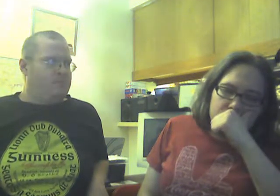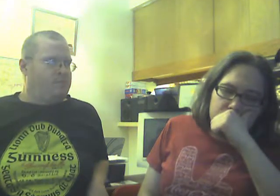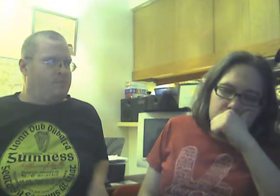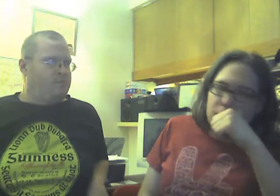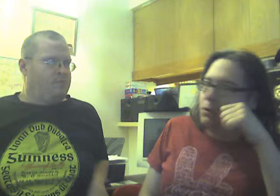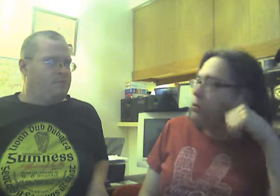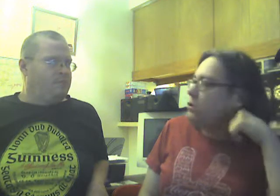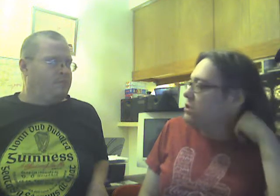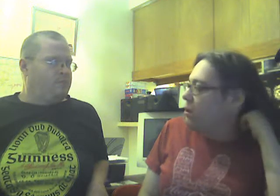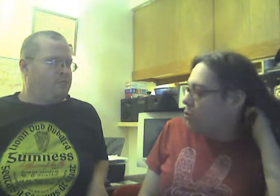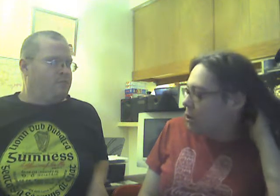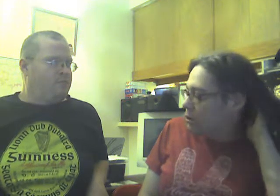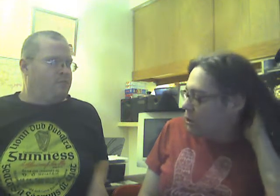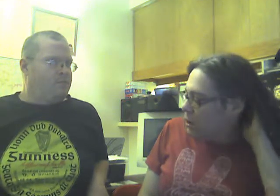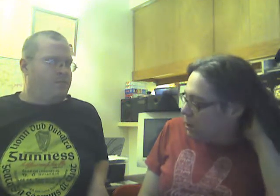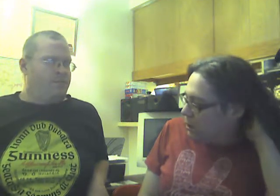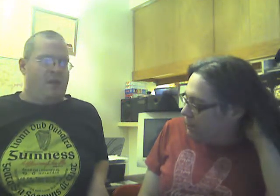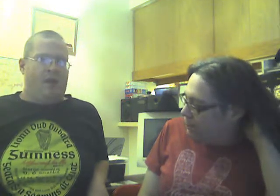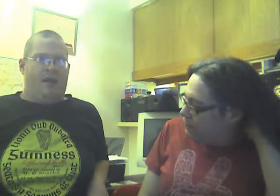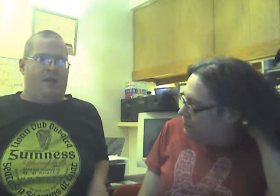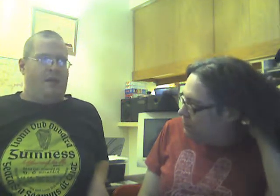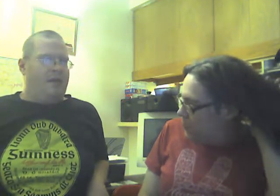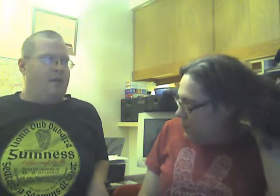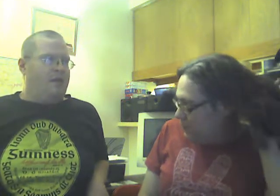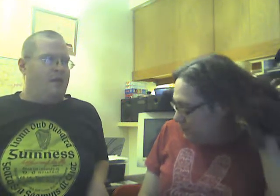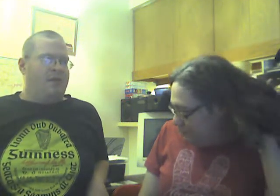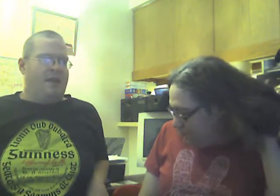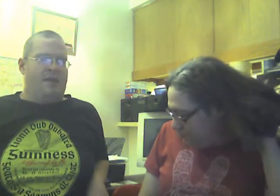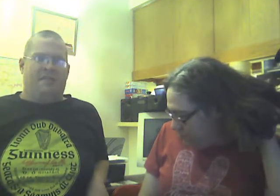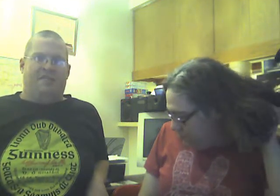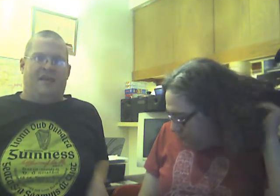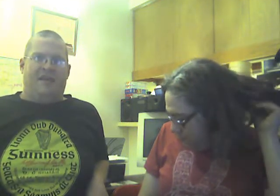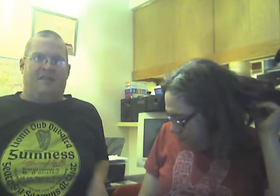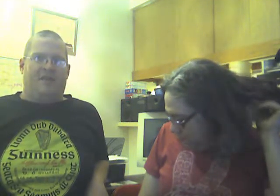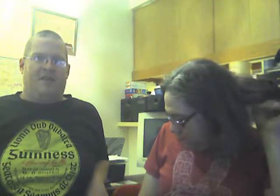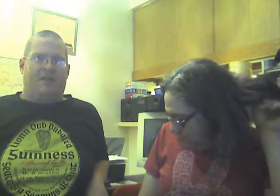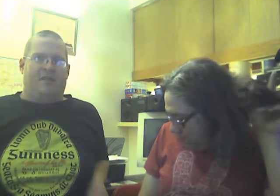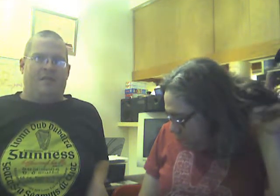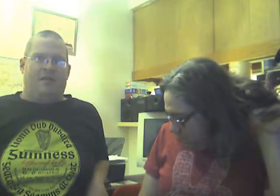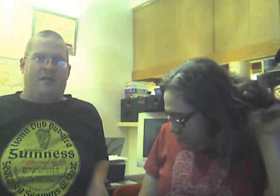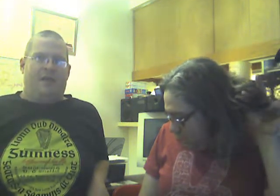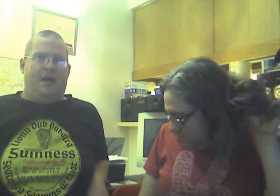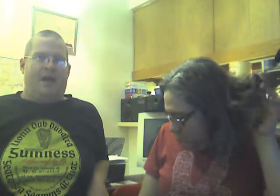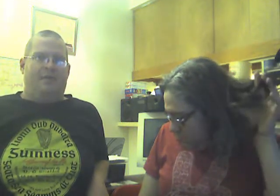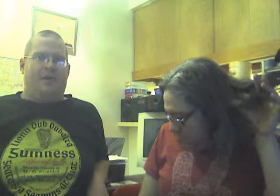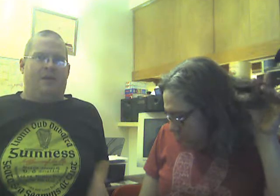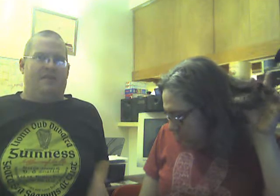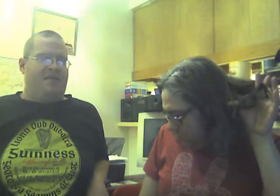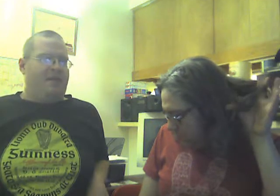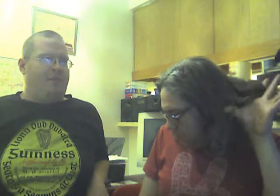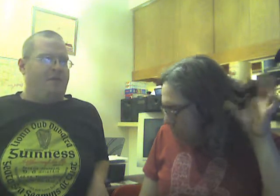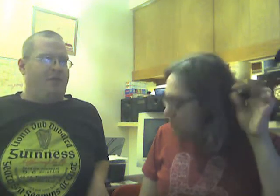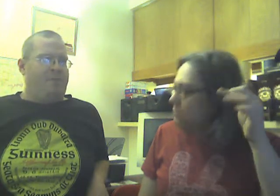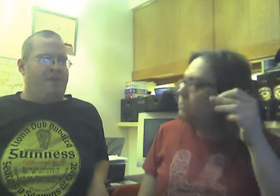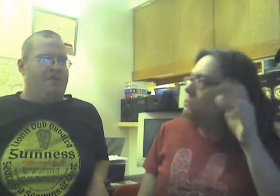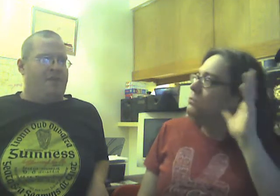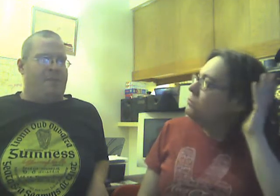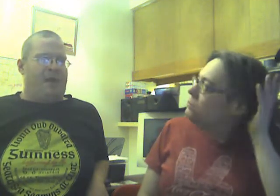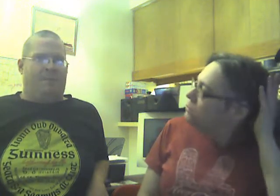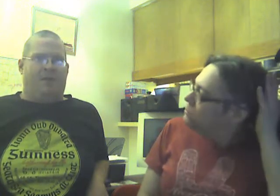Oh, what's that word? And another thing is that I realize that my viewpoints aren't popular,